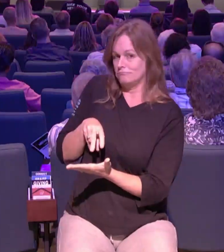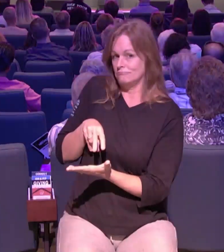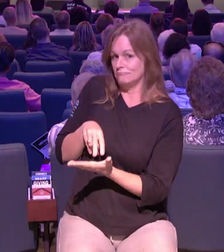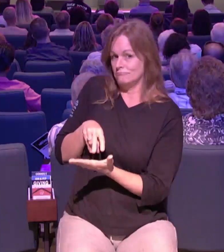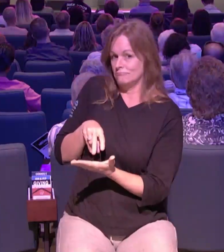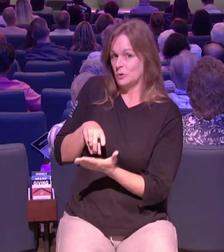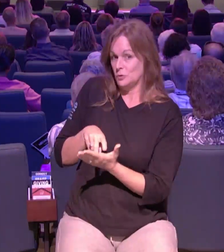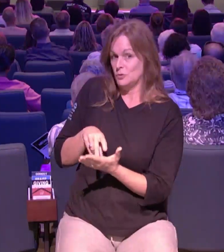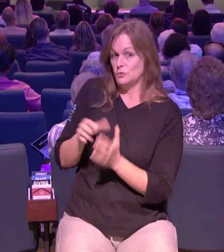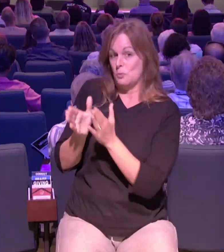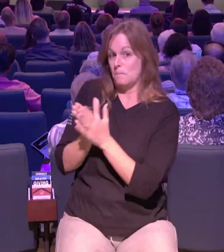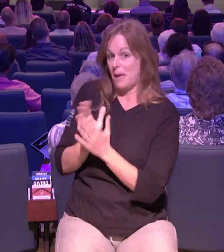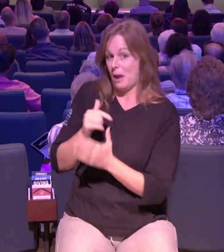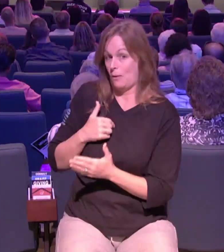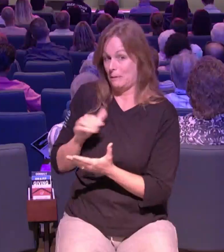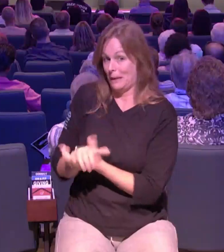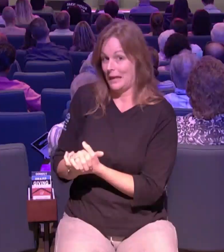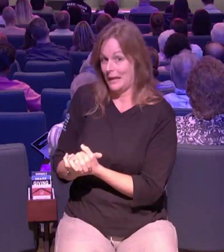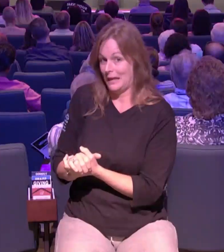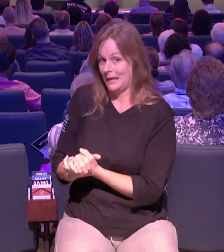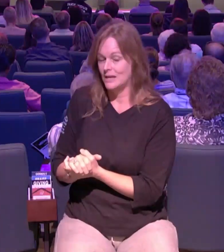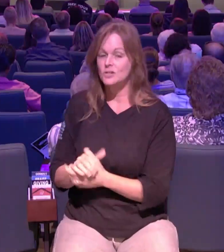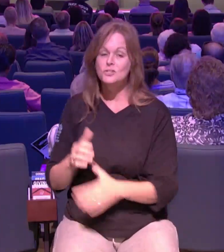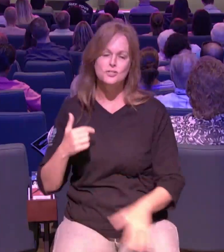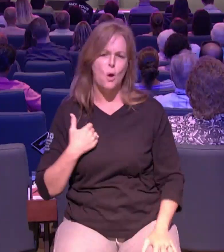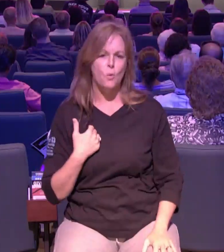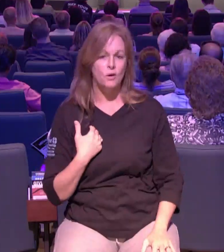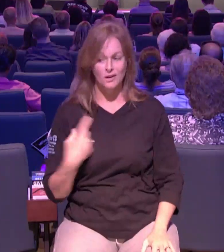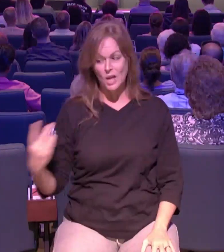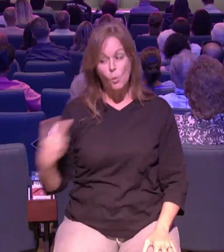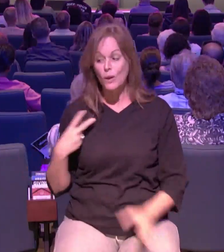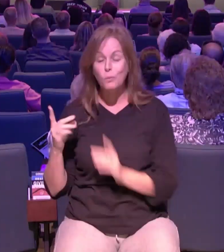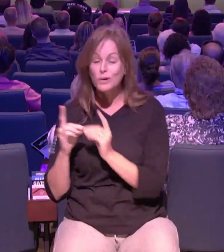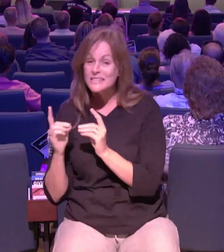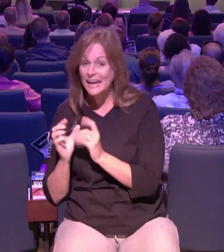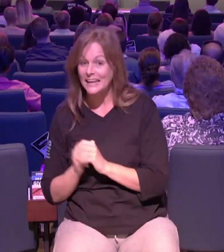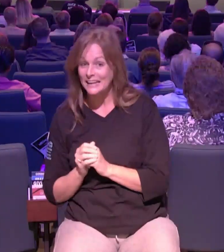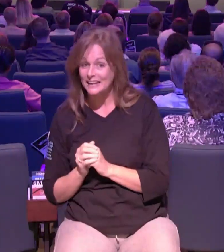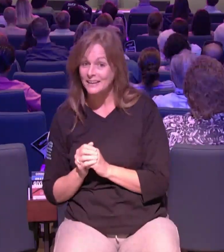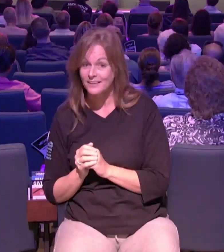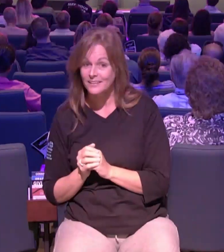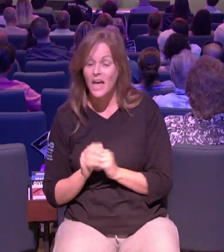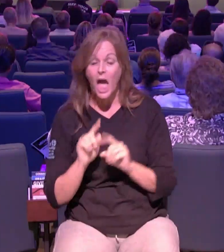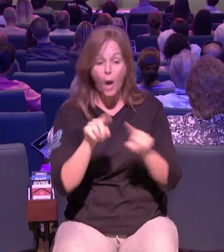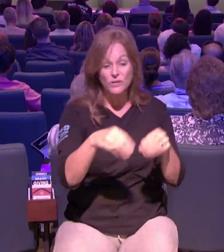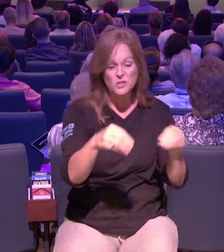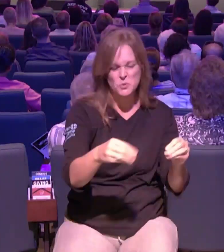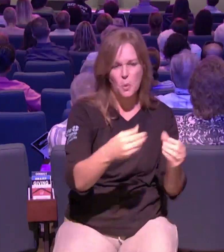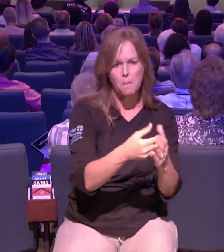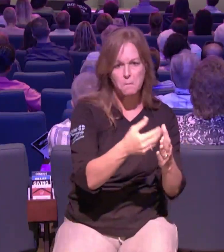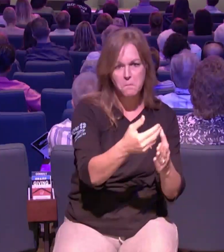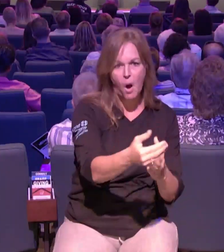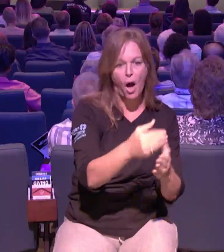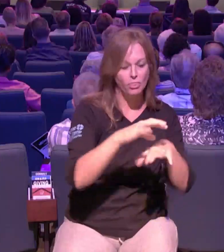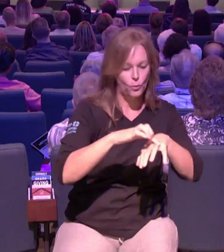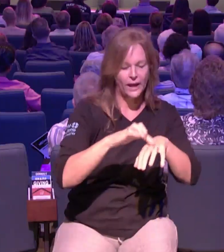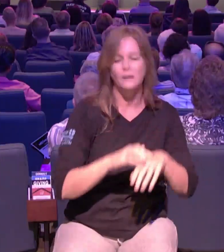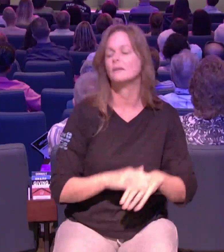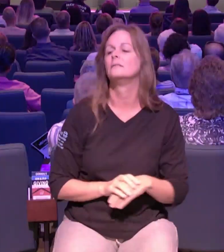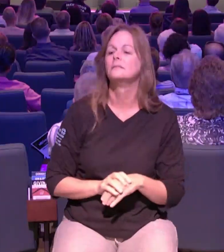because that's how i roll that's just how i that's how i do things you know i'm saying so i pick her up my hey and get